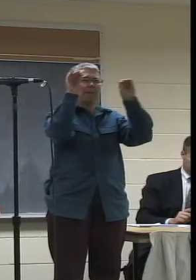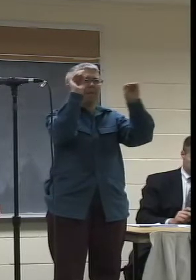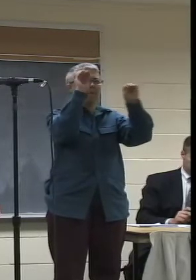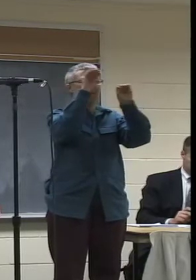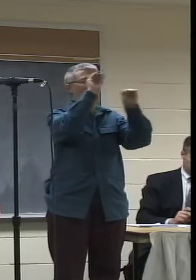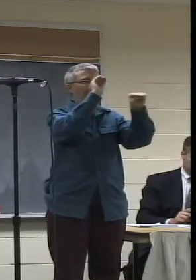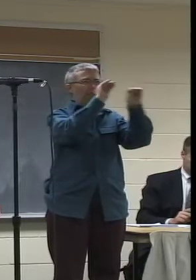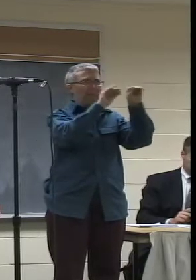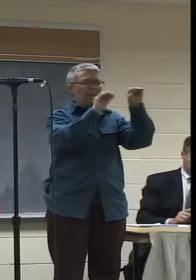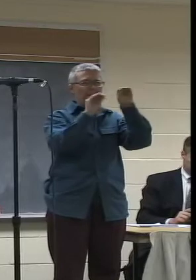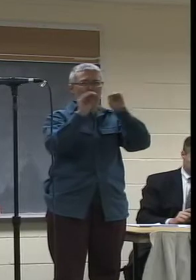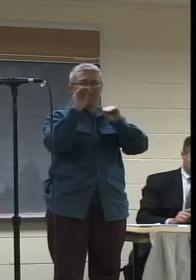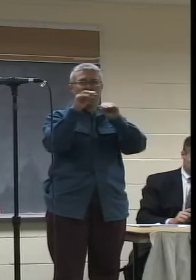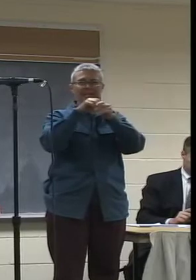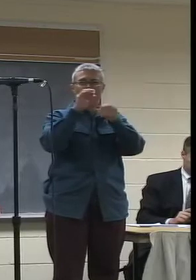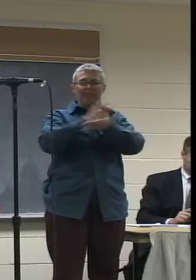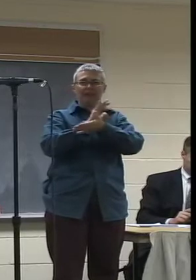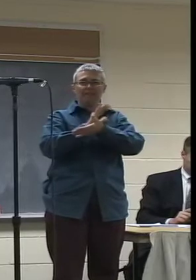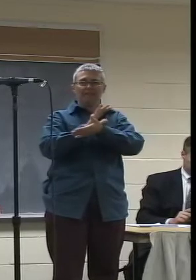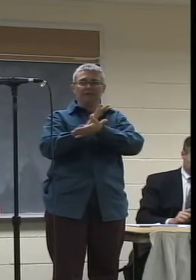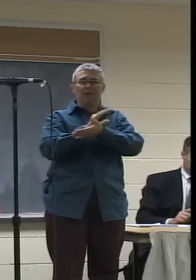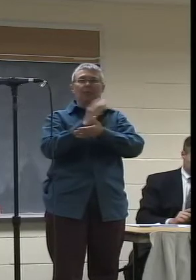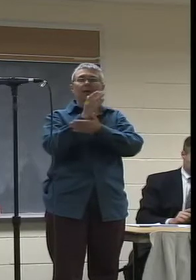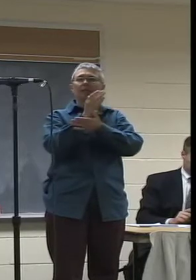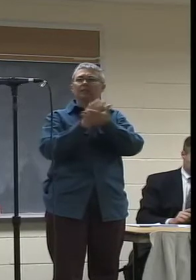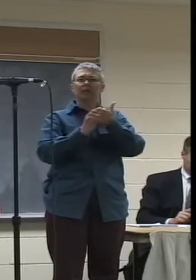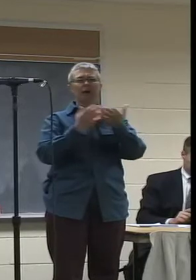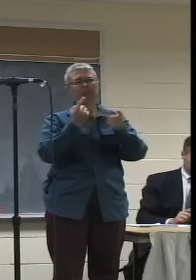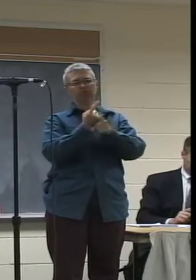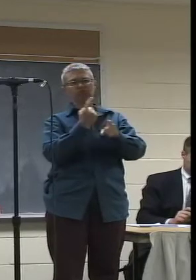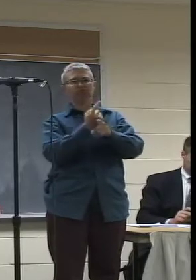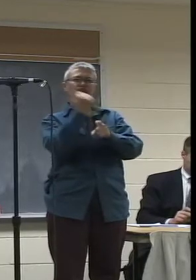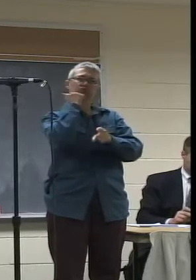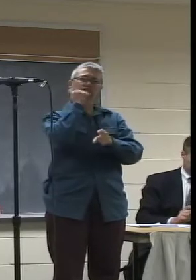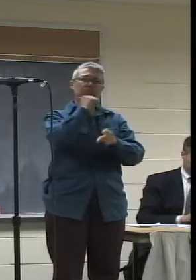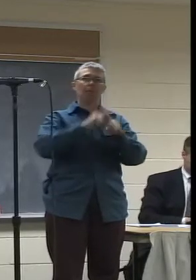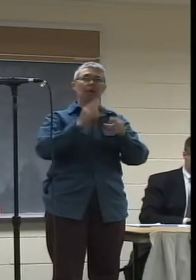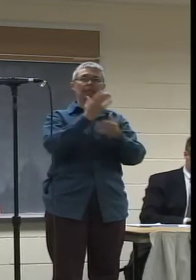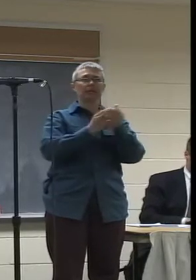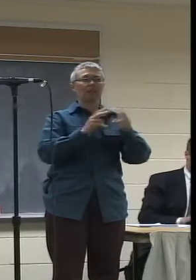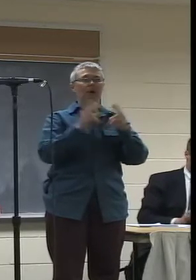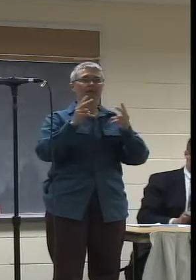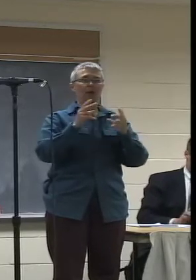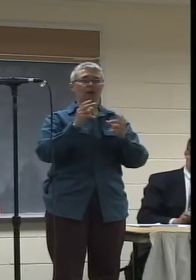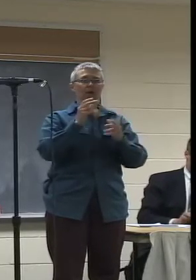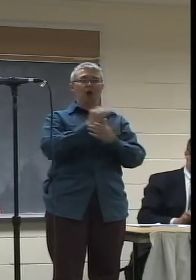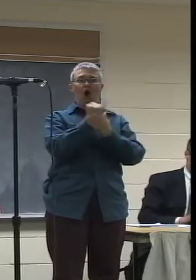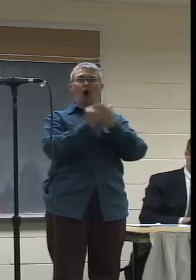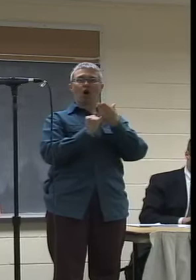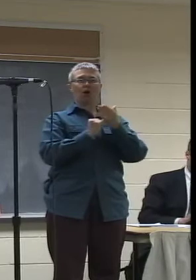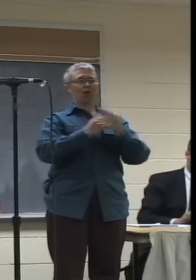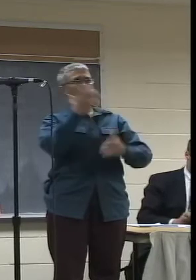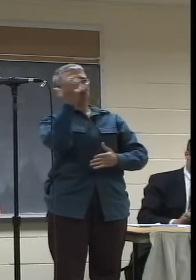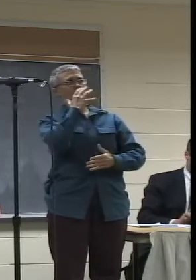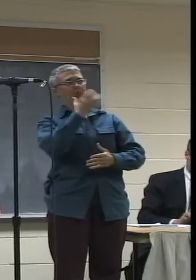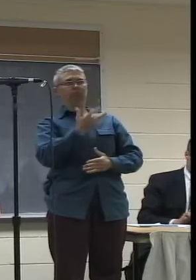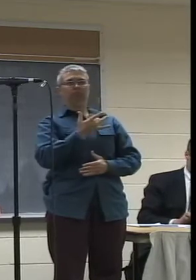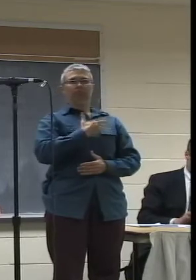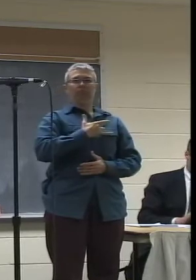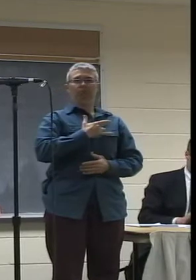artistic and evoke certain feelings when you see them. This production sold no product